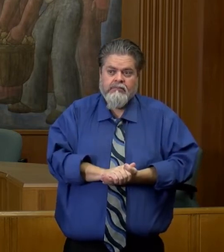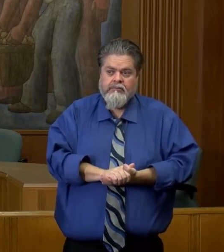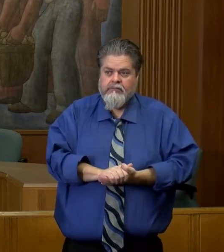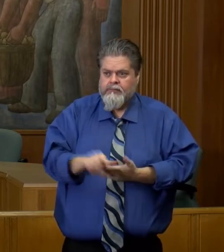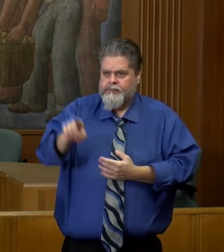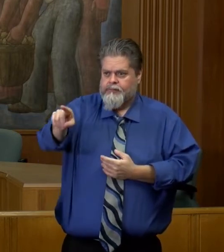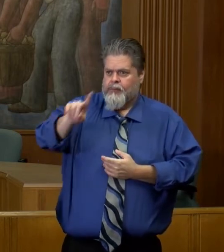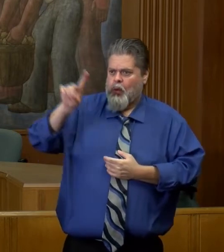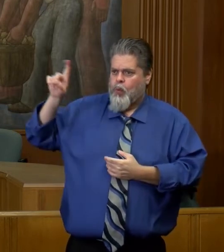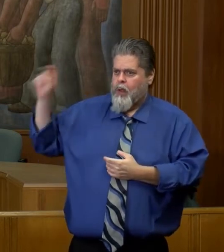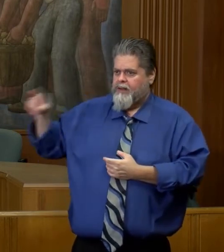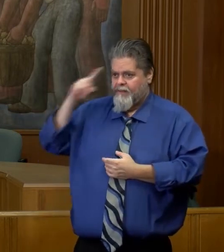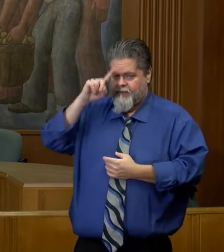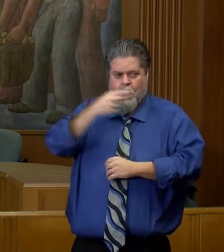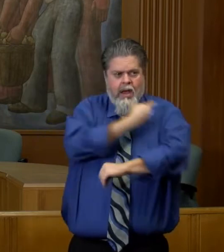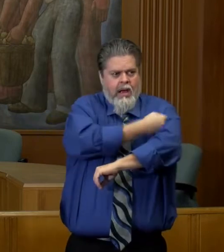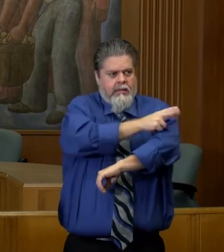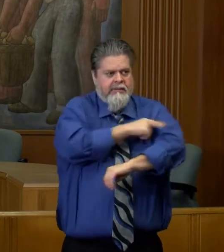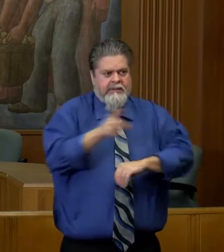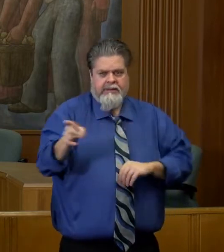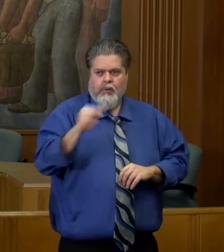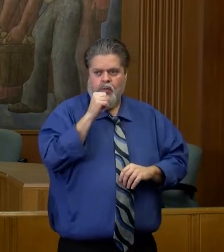I have questions for the culture systems.